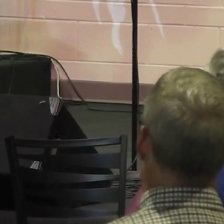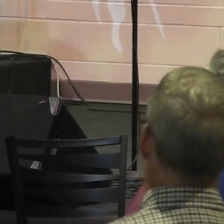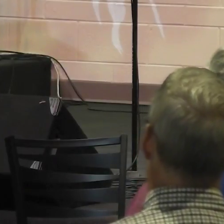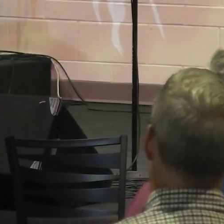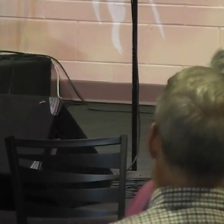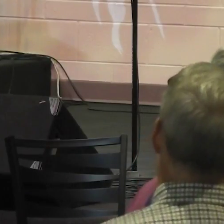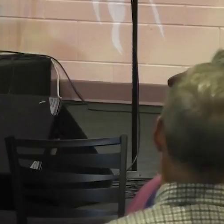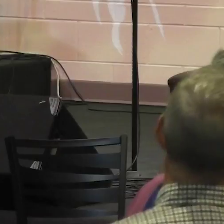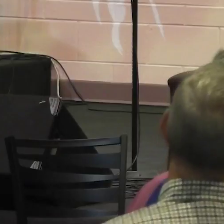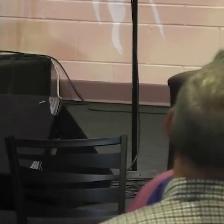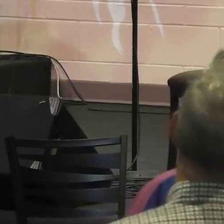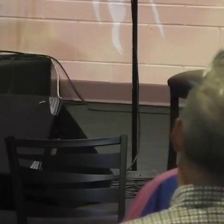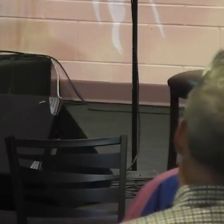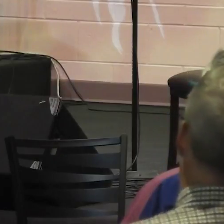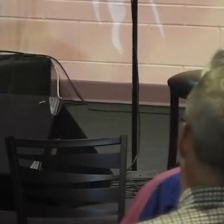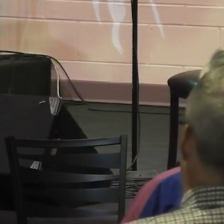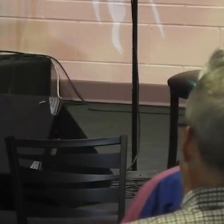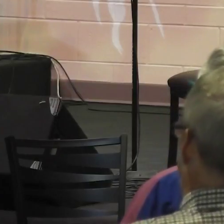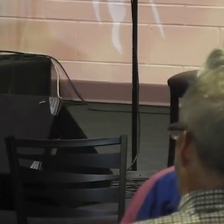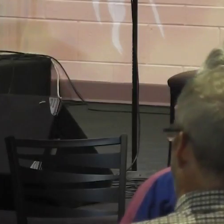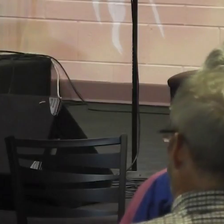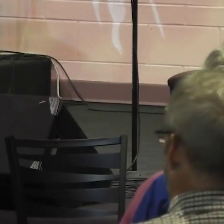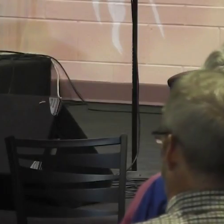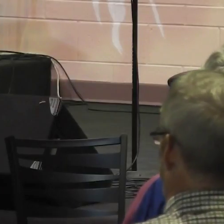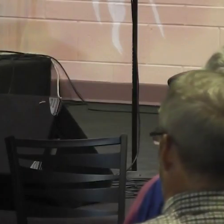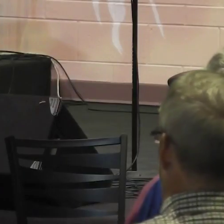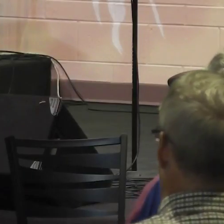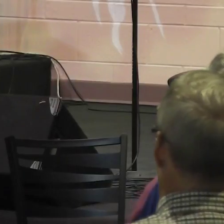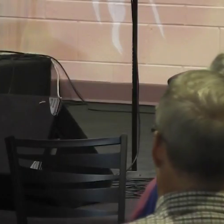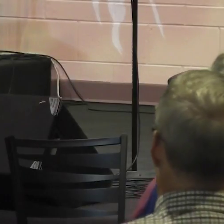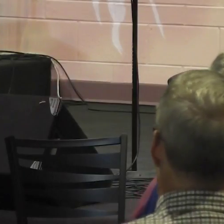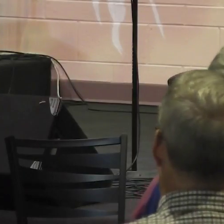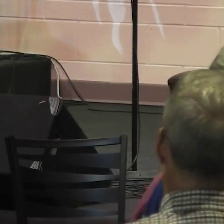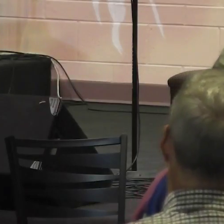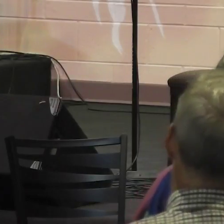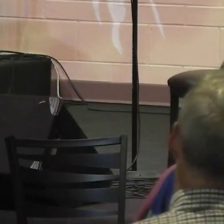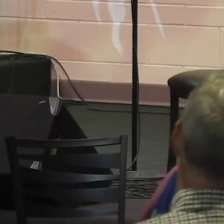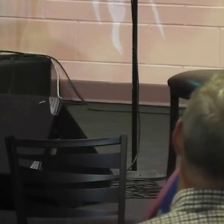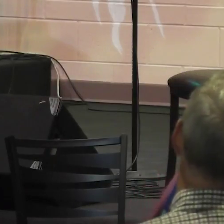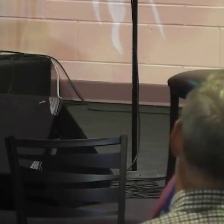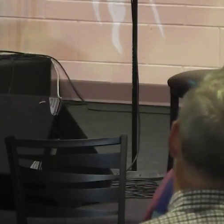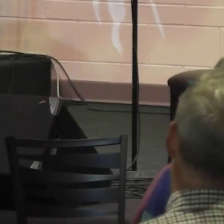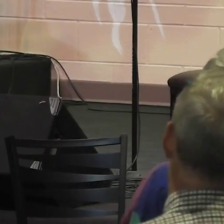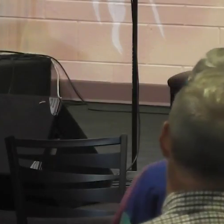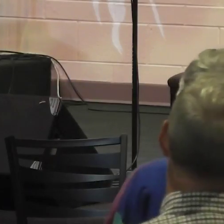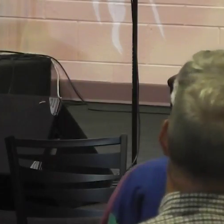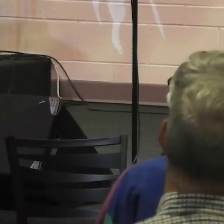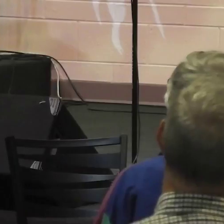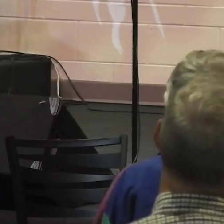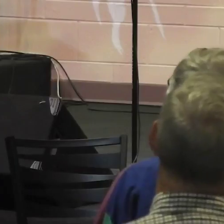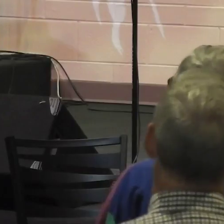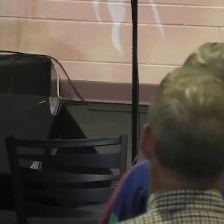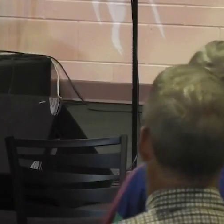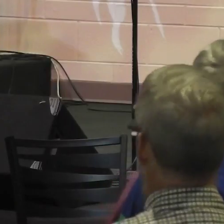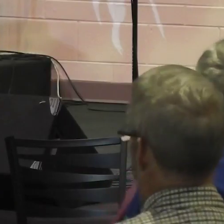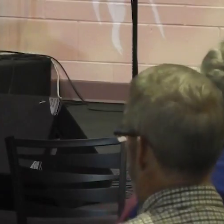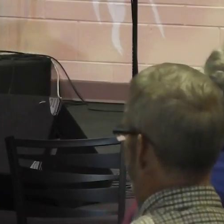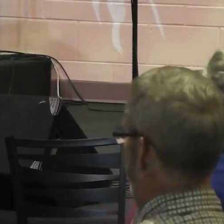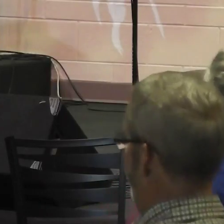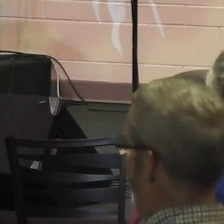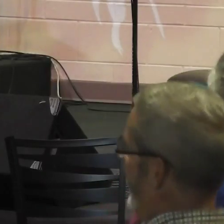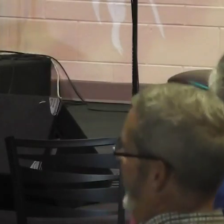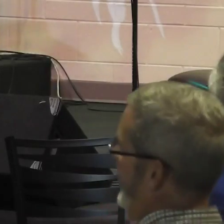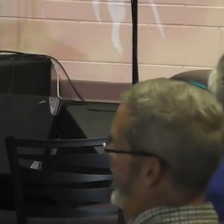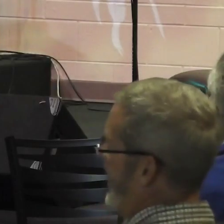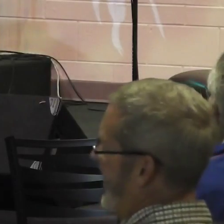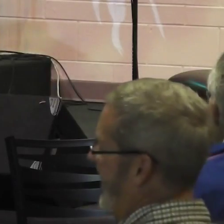Wowzima. We got it, isn't it? Yes. Okay. We can turn off the music. And let's do this a cappella. Okay? Can we